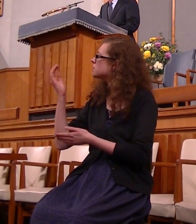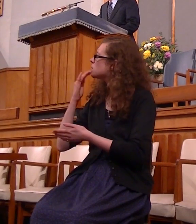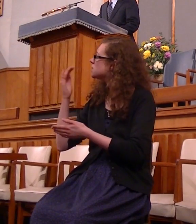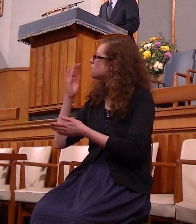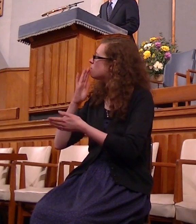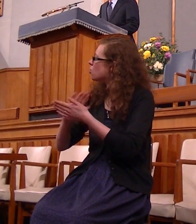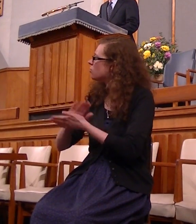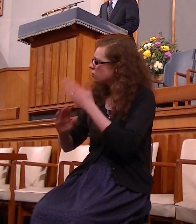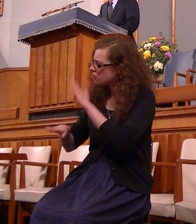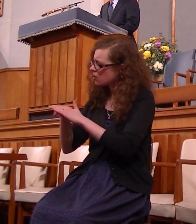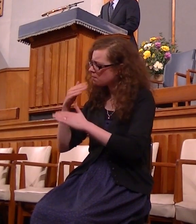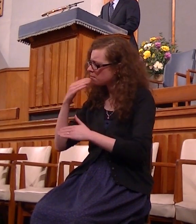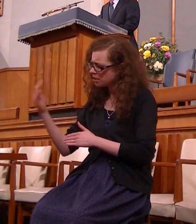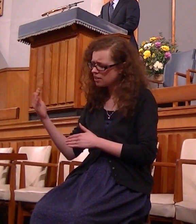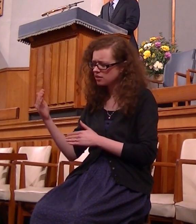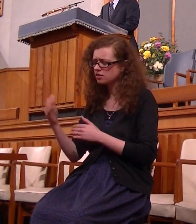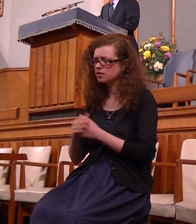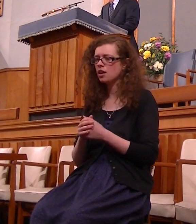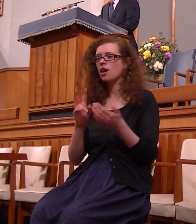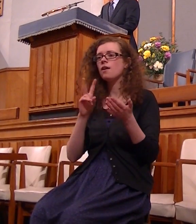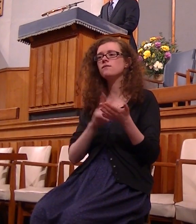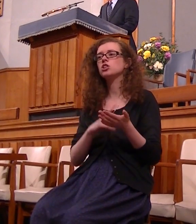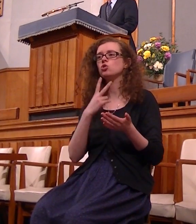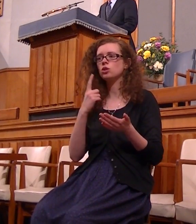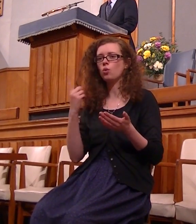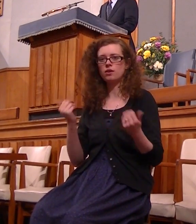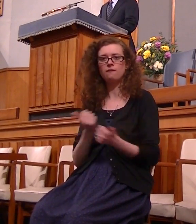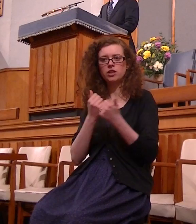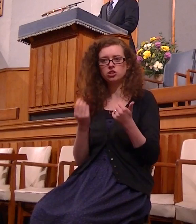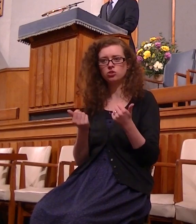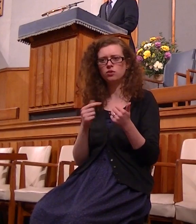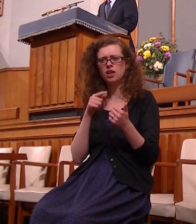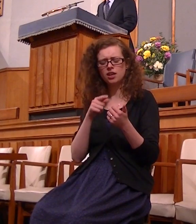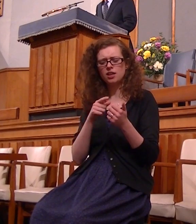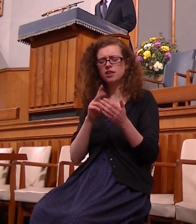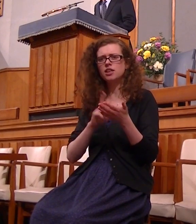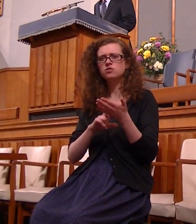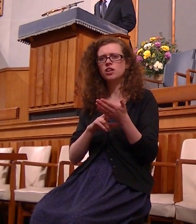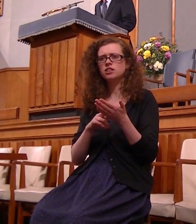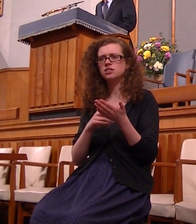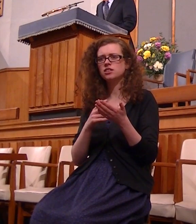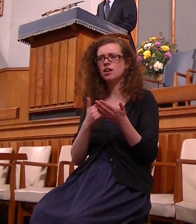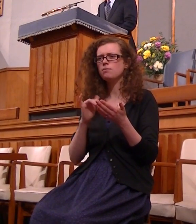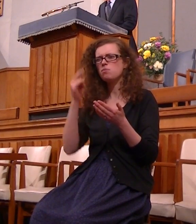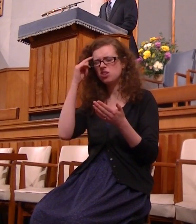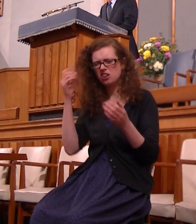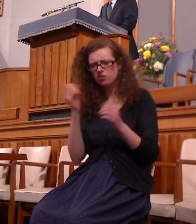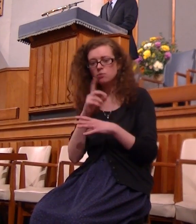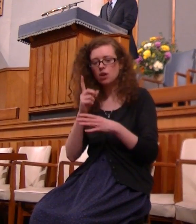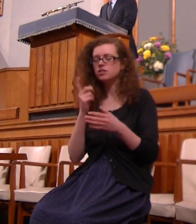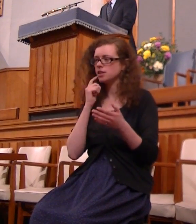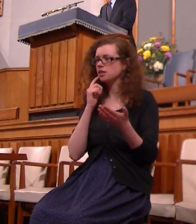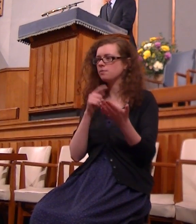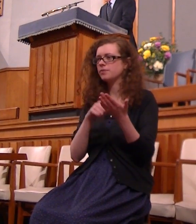I come to conclusion with verse 21 this is a mysterious verse it's actually very easy set